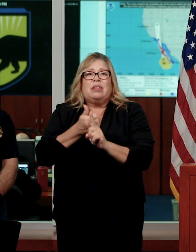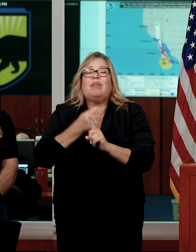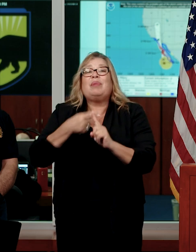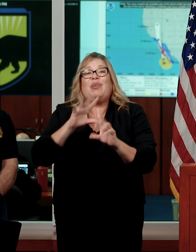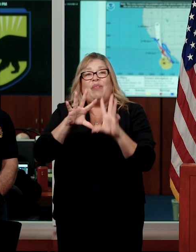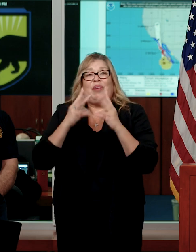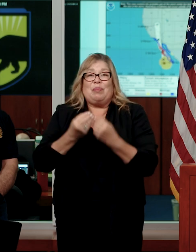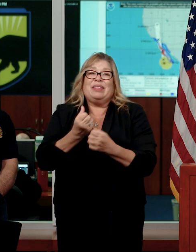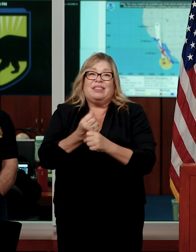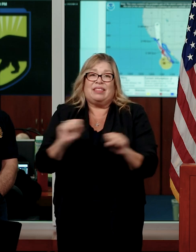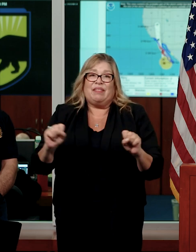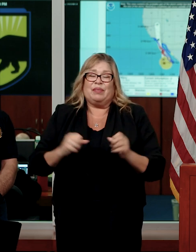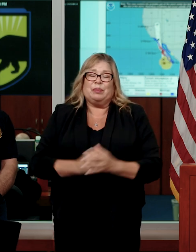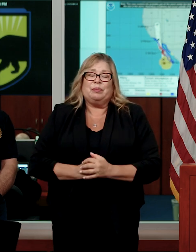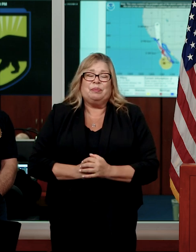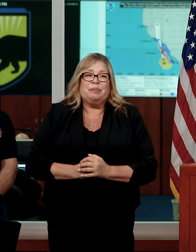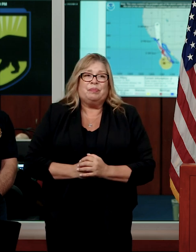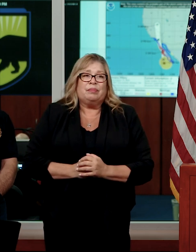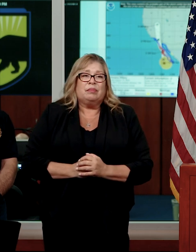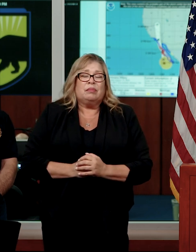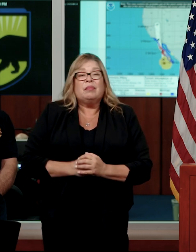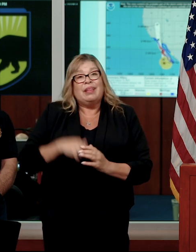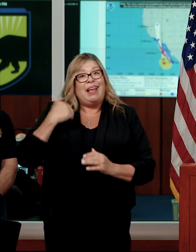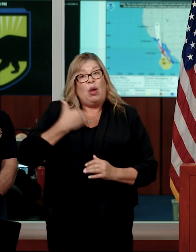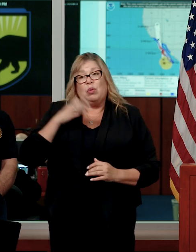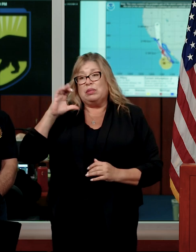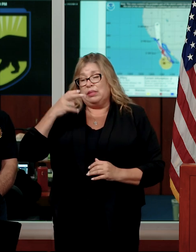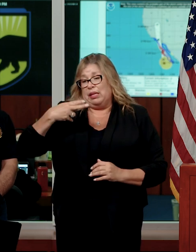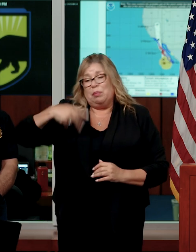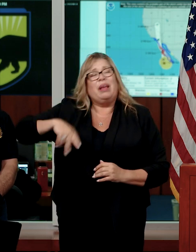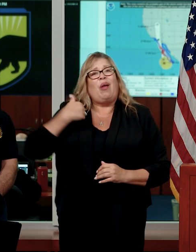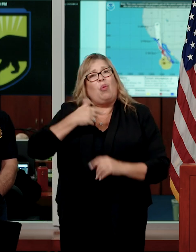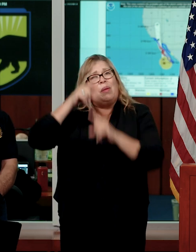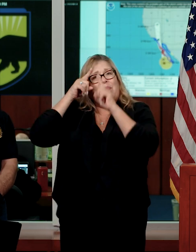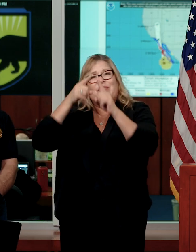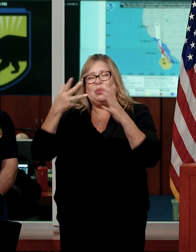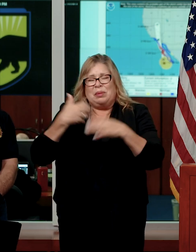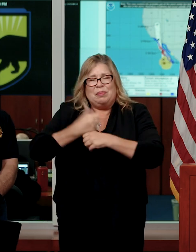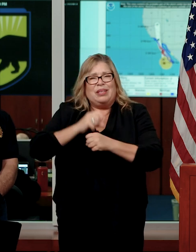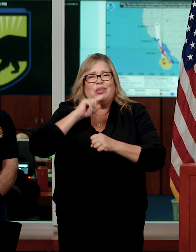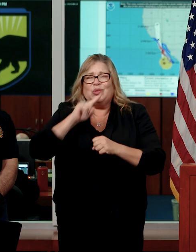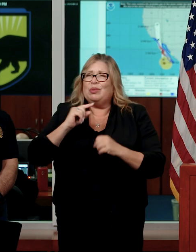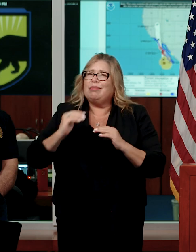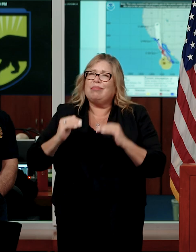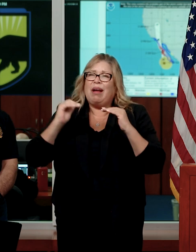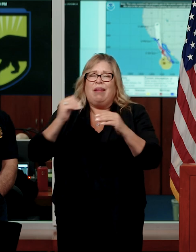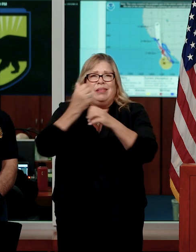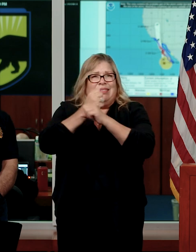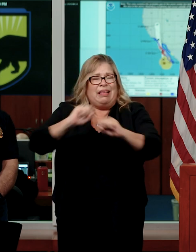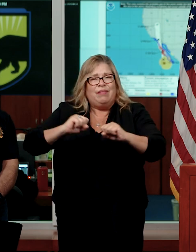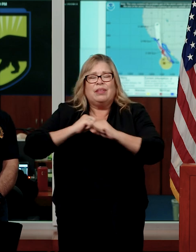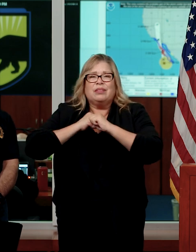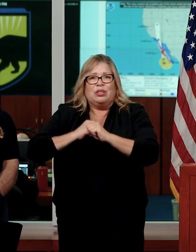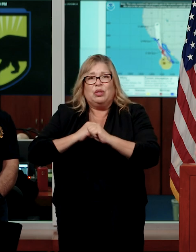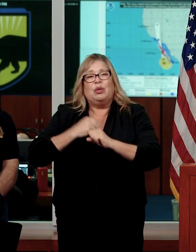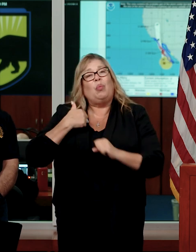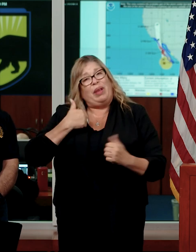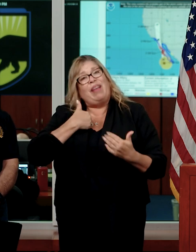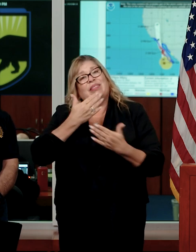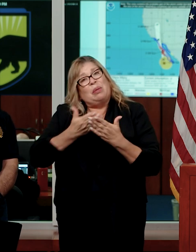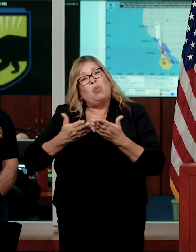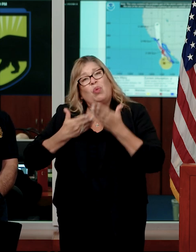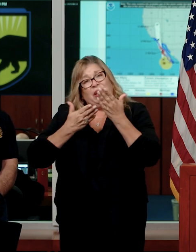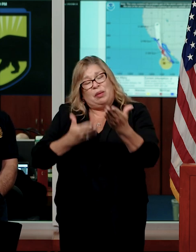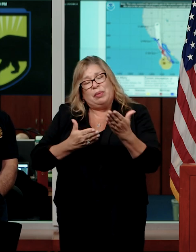And speaking of safety, that's what the CHP is all about. Our mission is to provide the highest level of safety, service, and security, and that's what we're going to do. We, too, have some recommendations, and